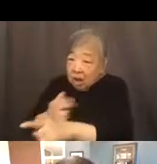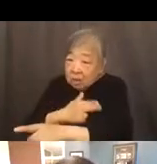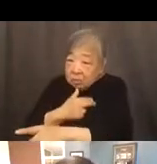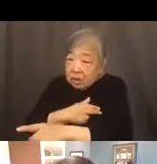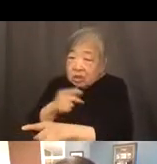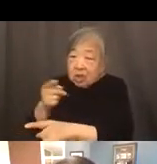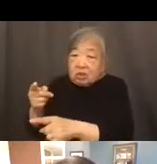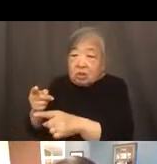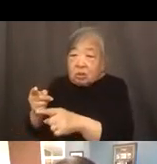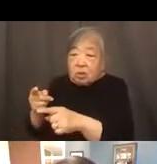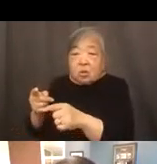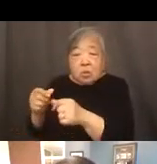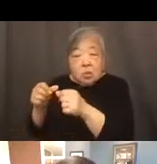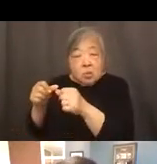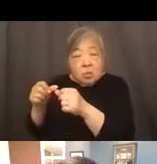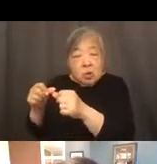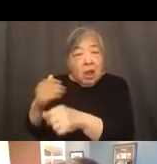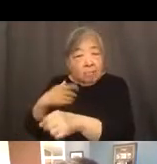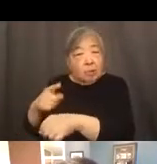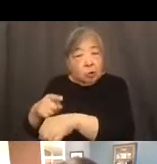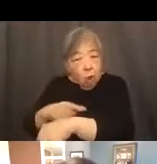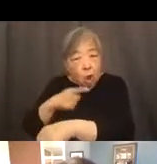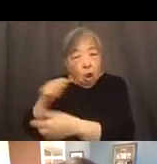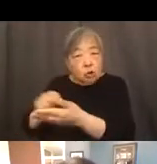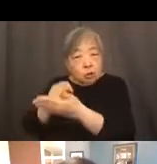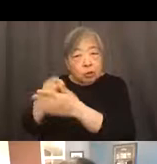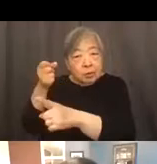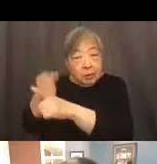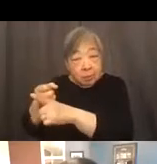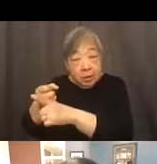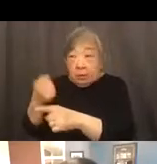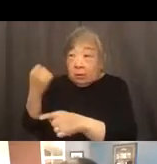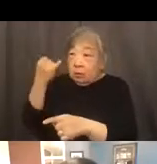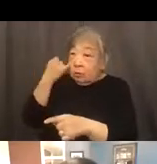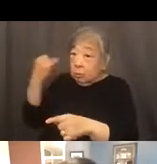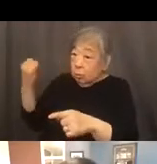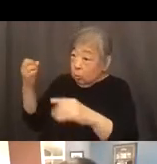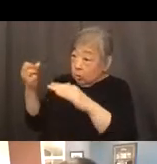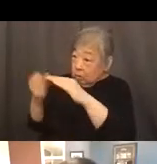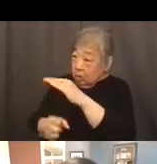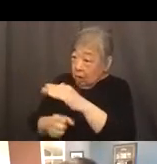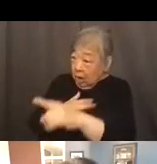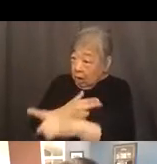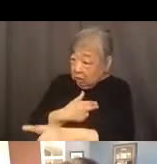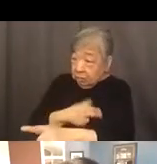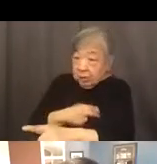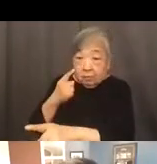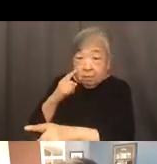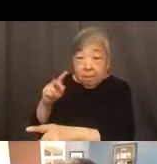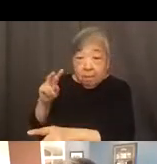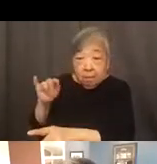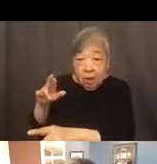long-term impacts, right, because if you're hospitalized for the virus, if you are